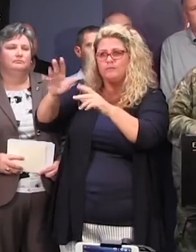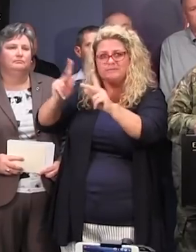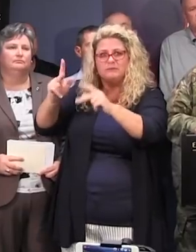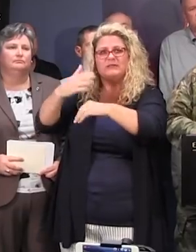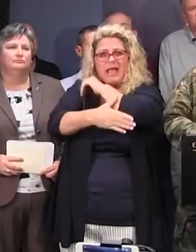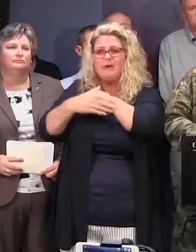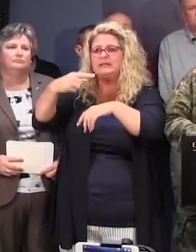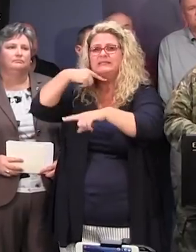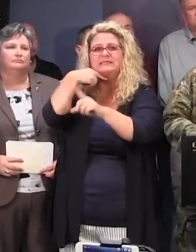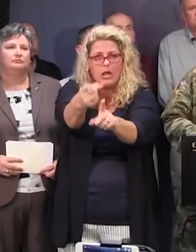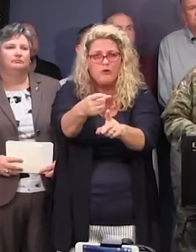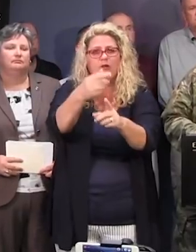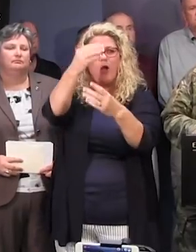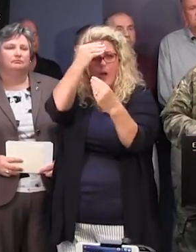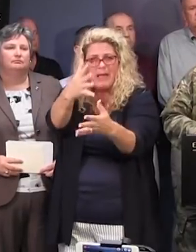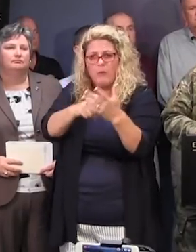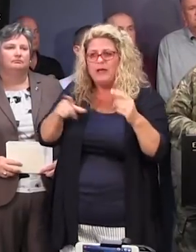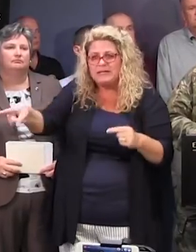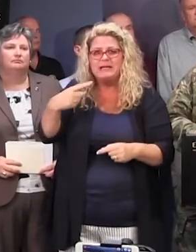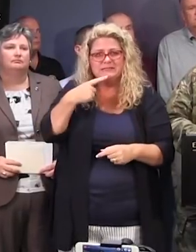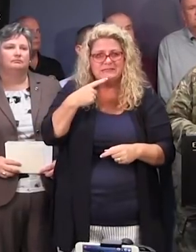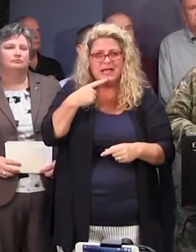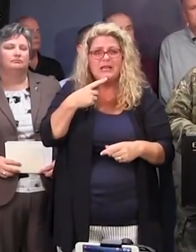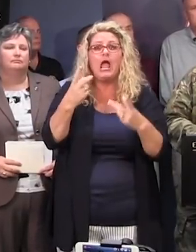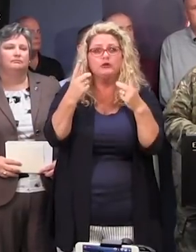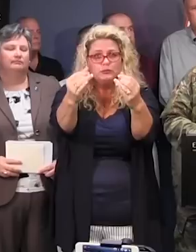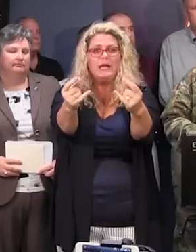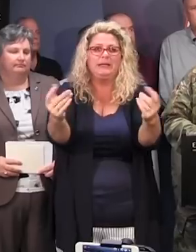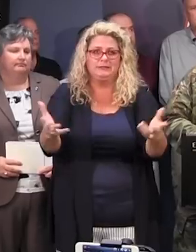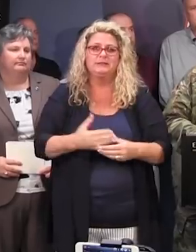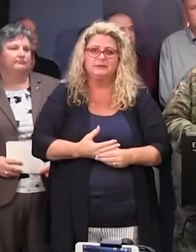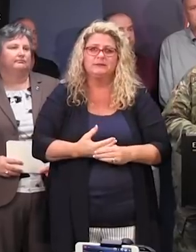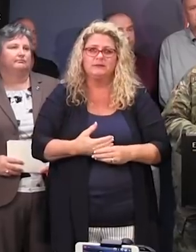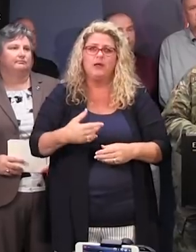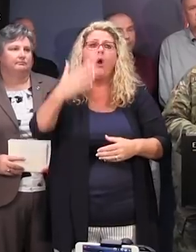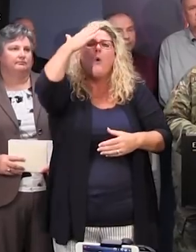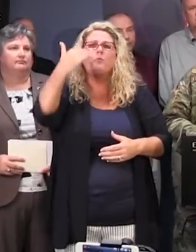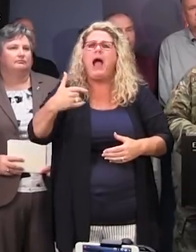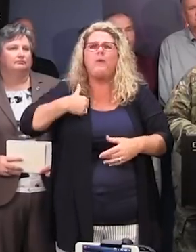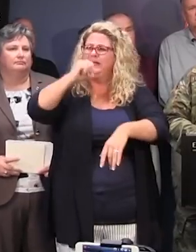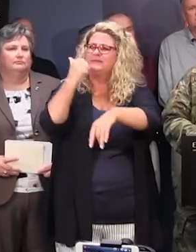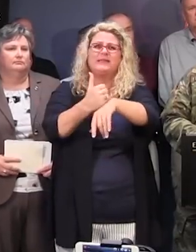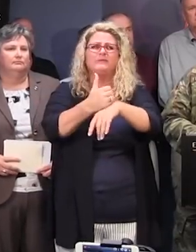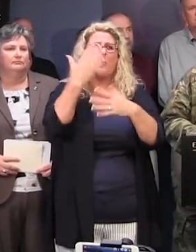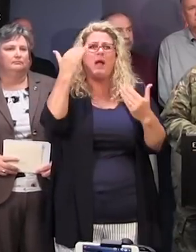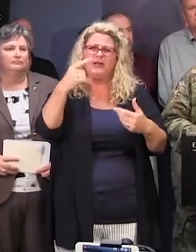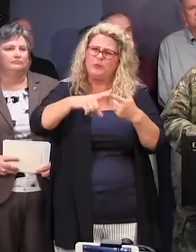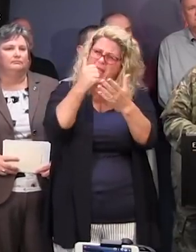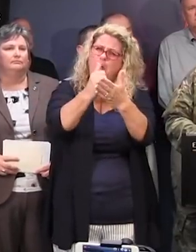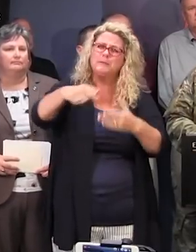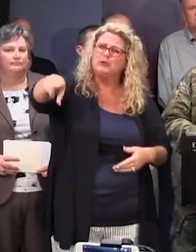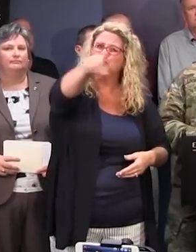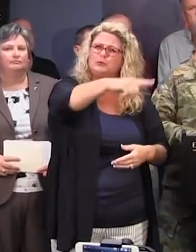everyone to listen to what's being said and apply it, please. Because we are there to help. And we will help you up until the